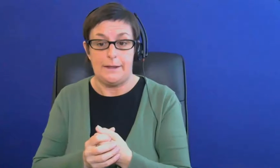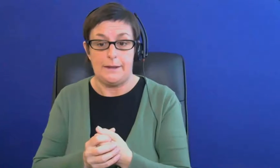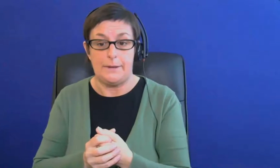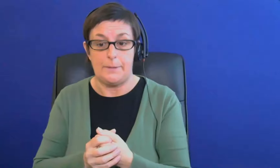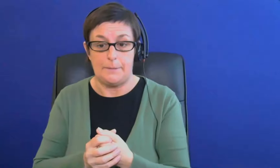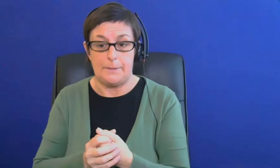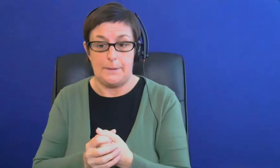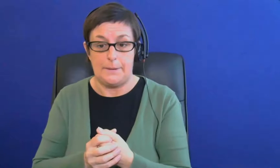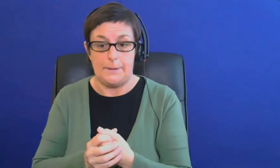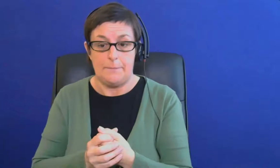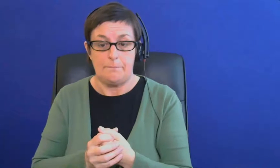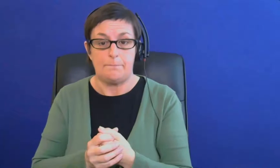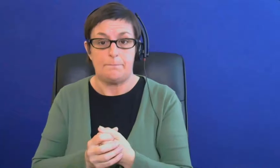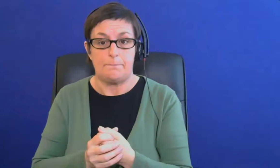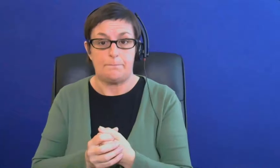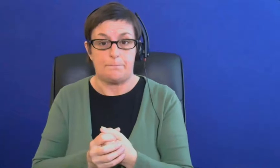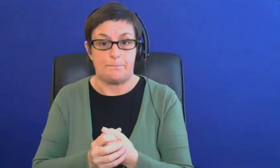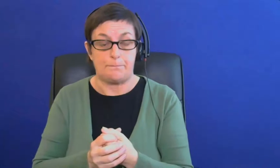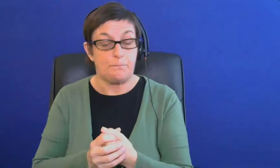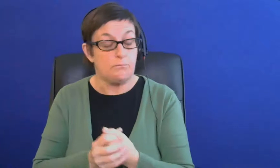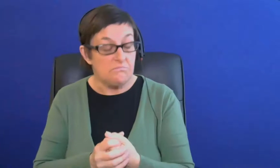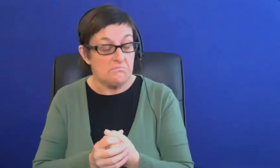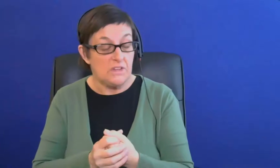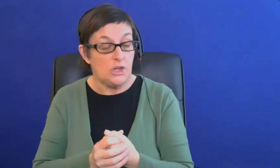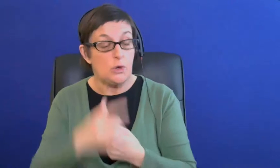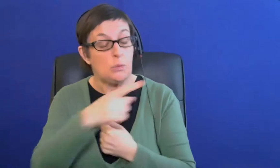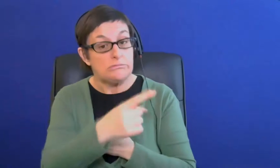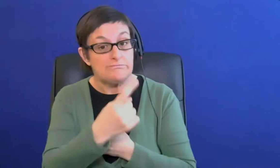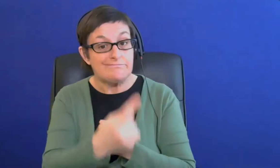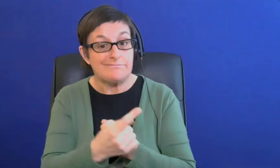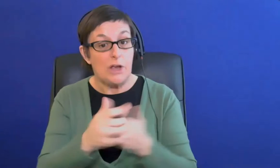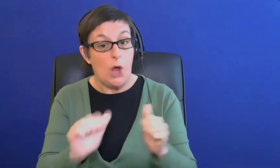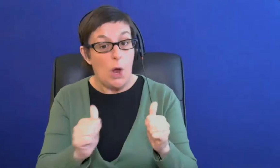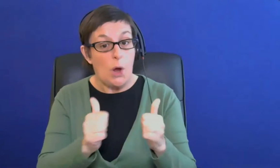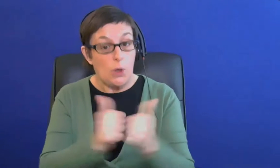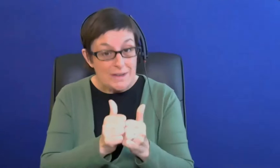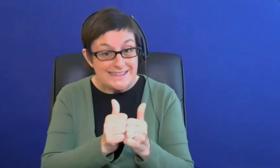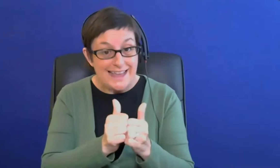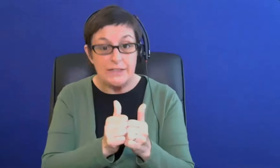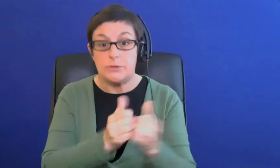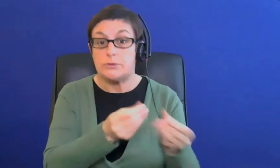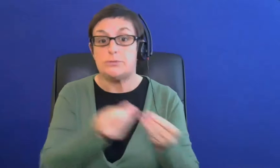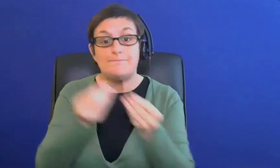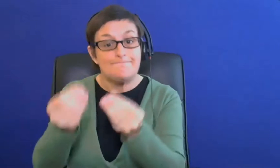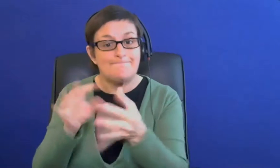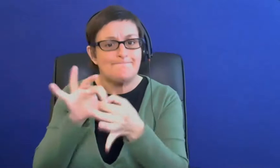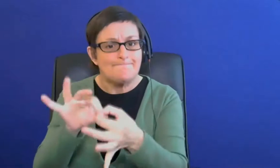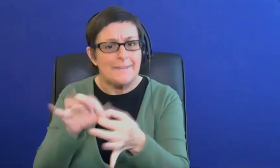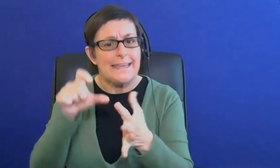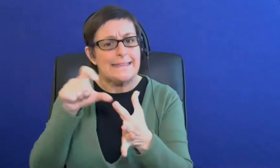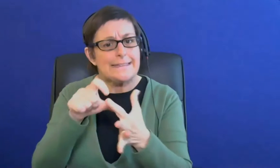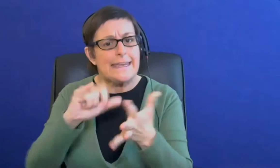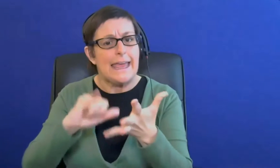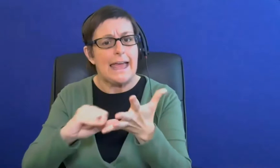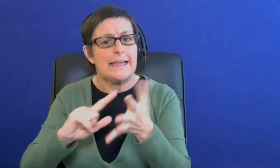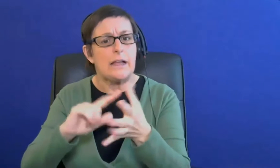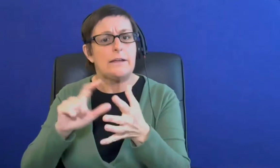groups you can give it to so if you were to give consent to your disability advisor at your university for a start we